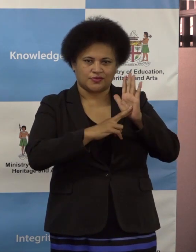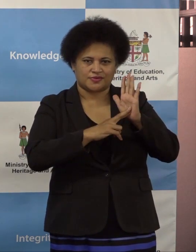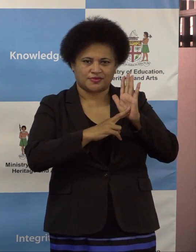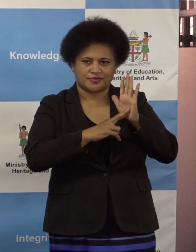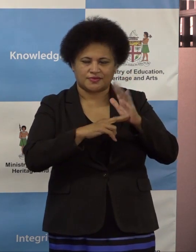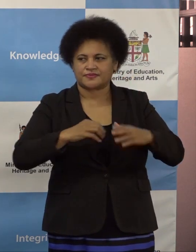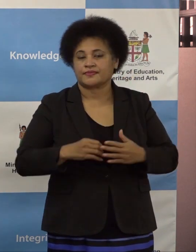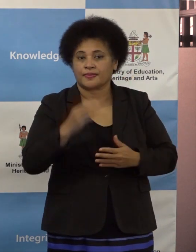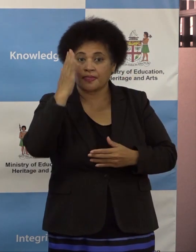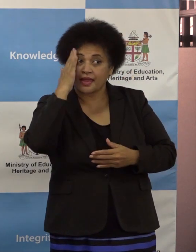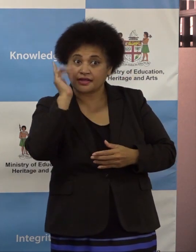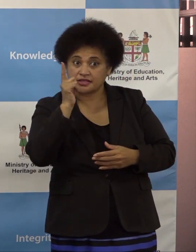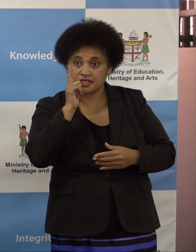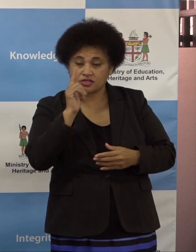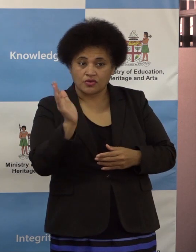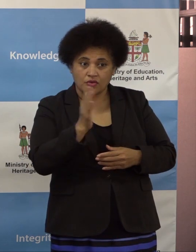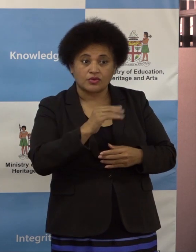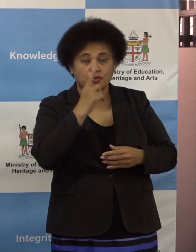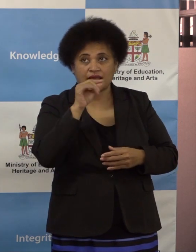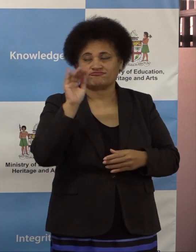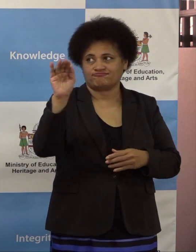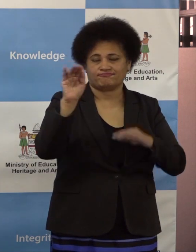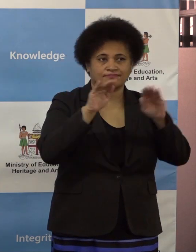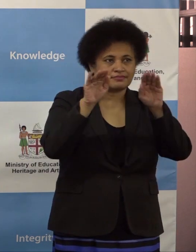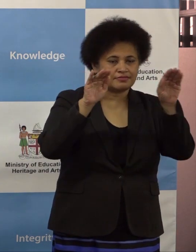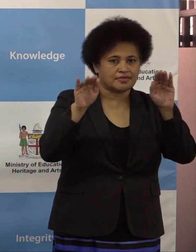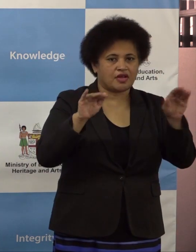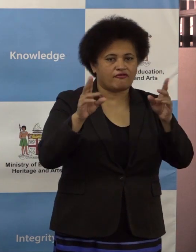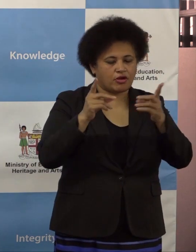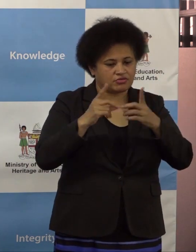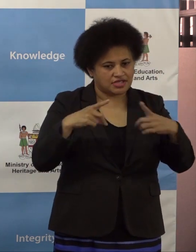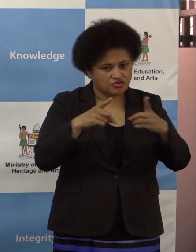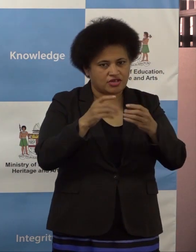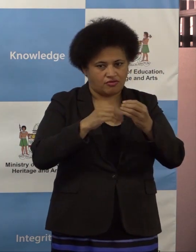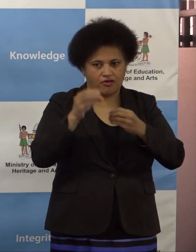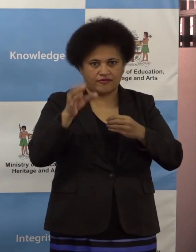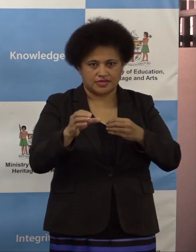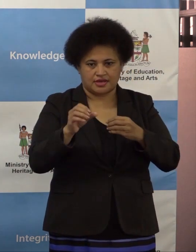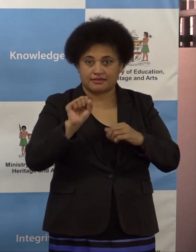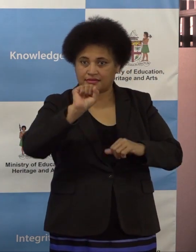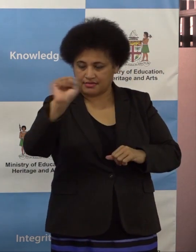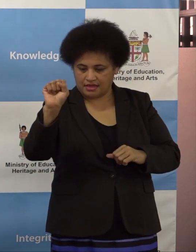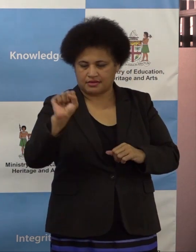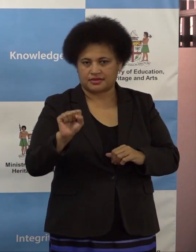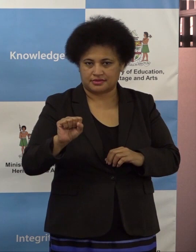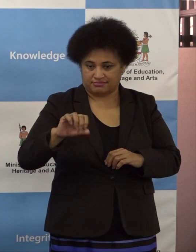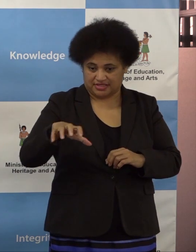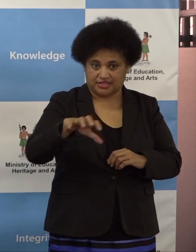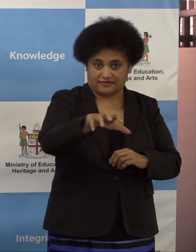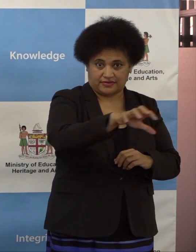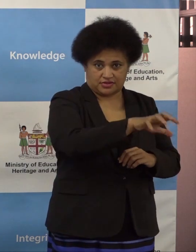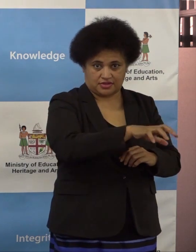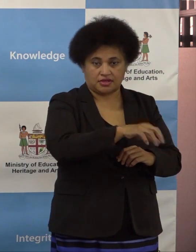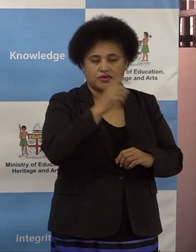Heads of schools can seek guidance from the divisional and district officers in their preparation as well as they